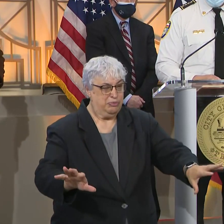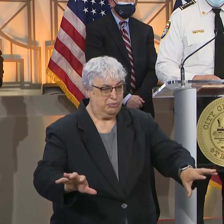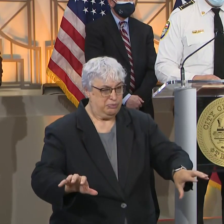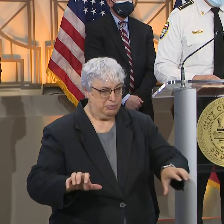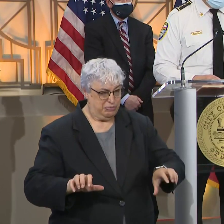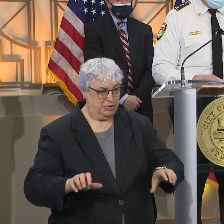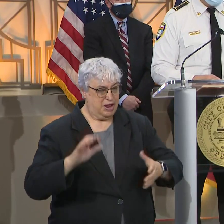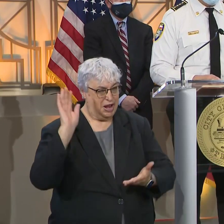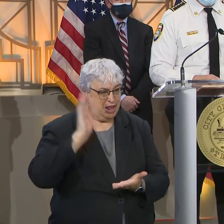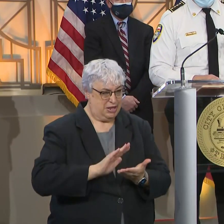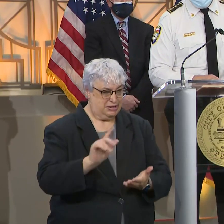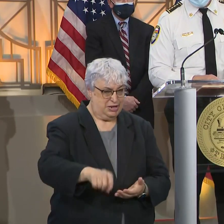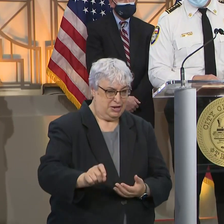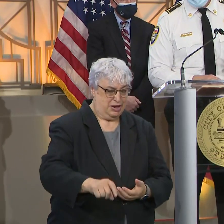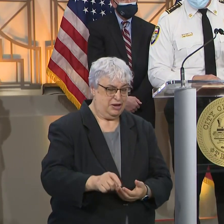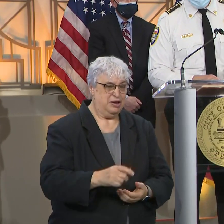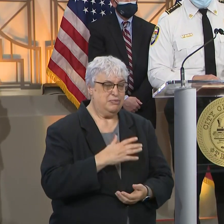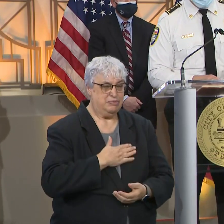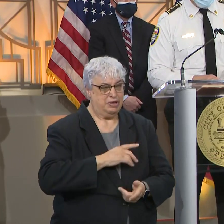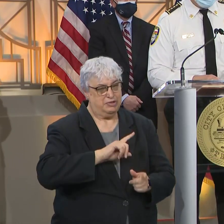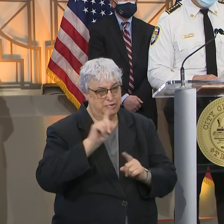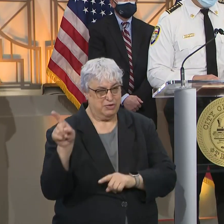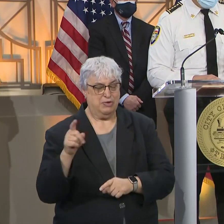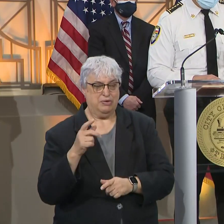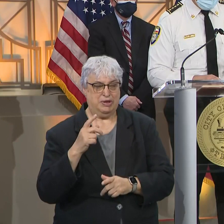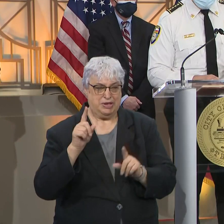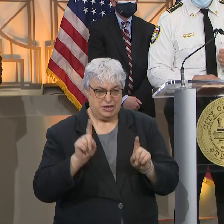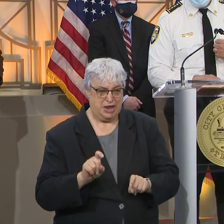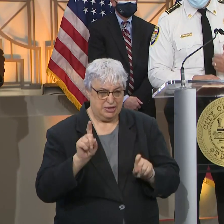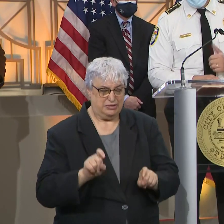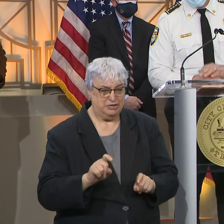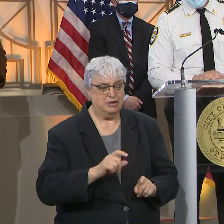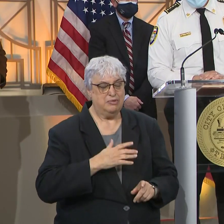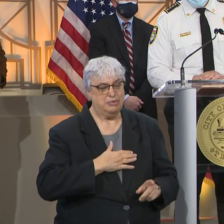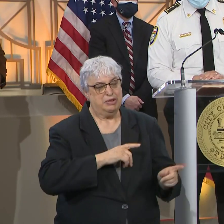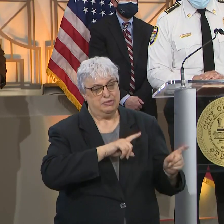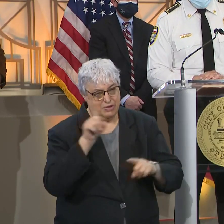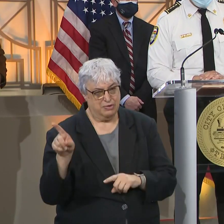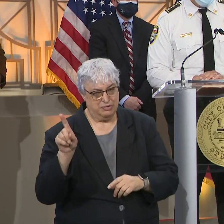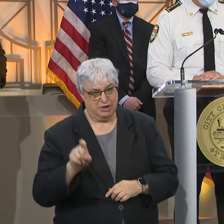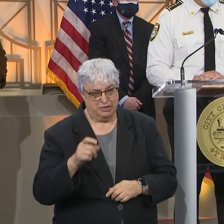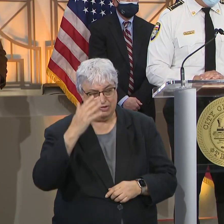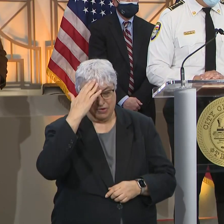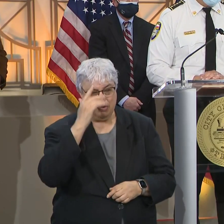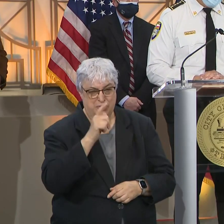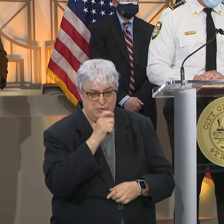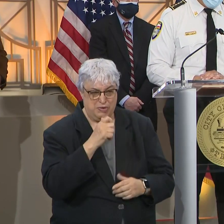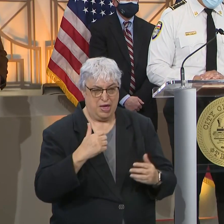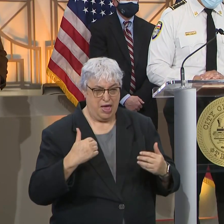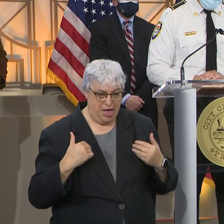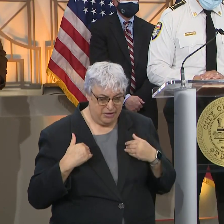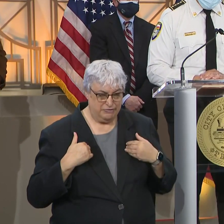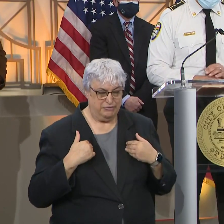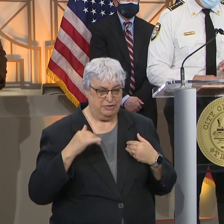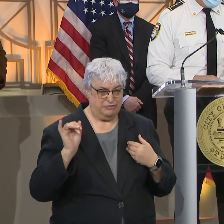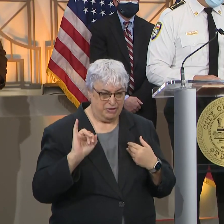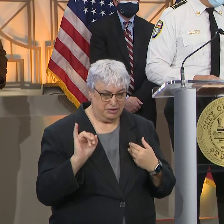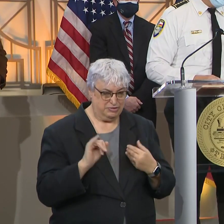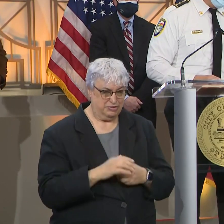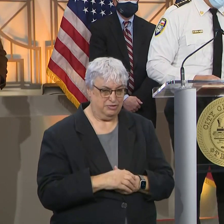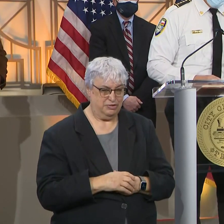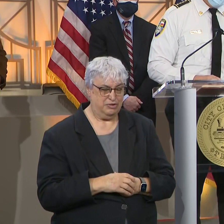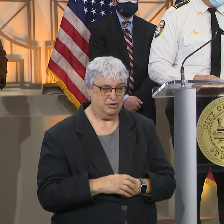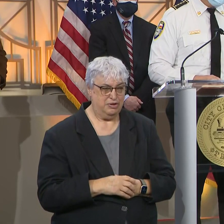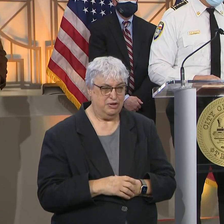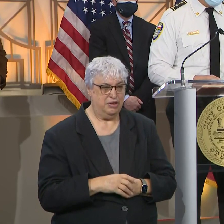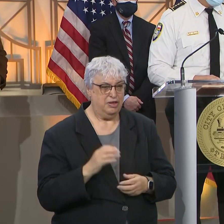tested. Get tested. Get tested. It's incredibly important that we get tested and we know who's infected and take the proper precautions. It takes